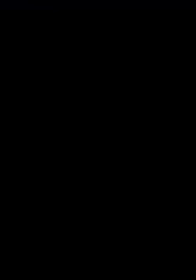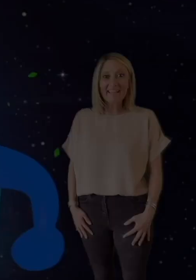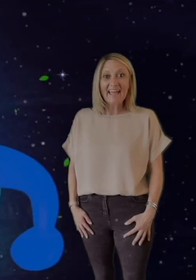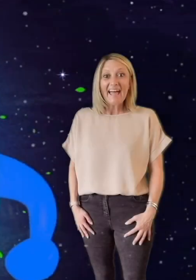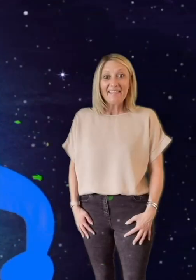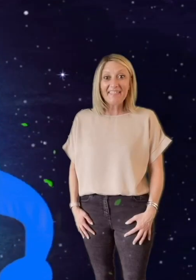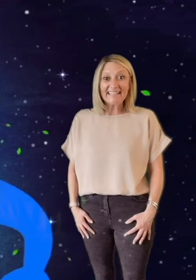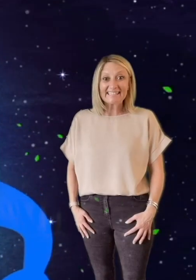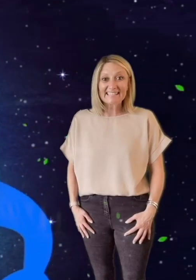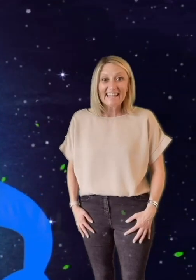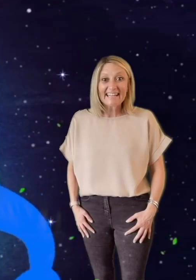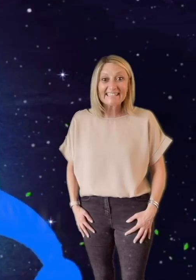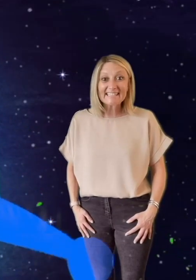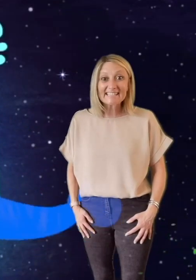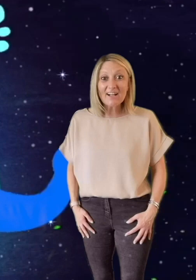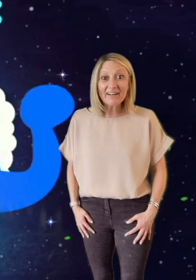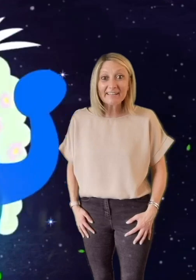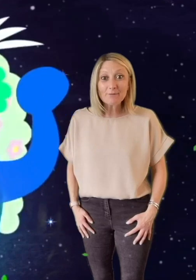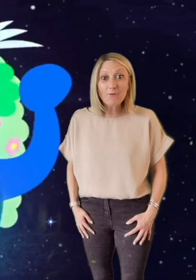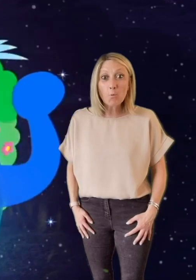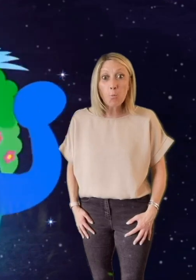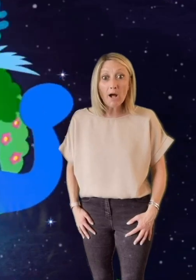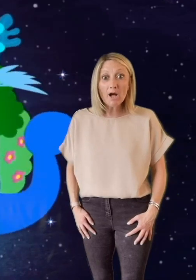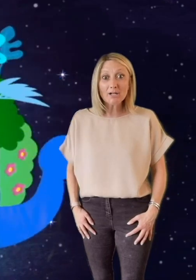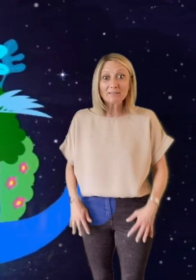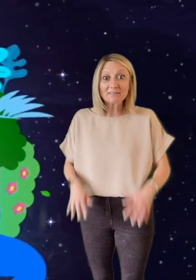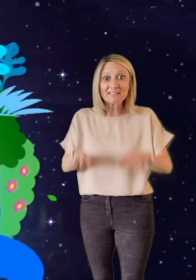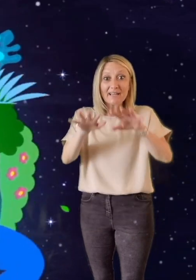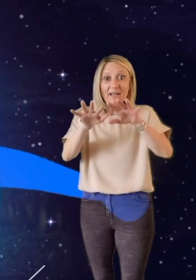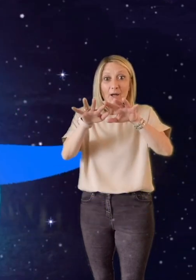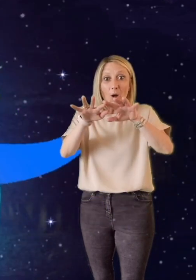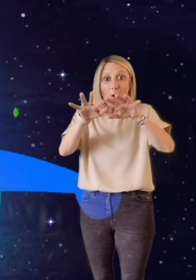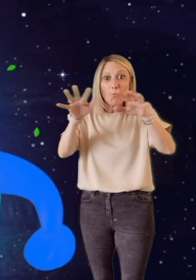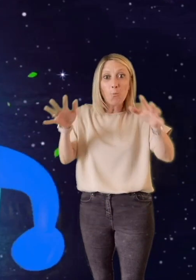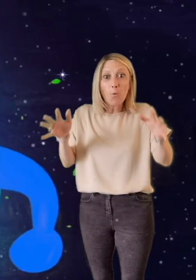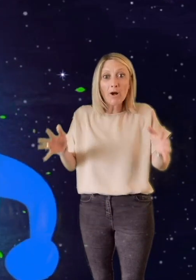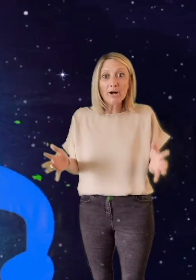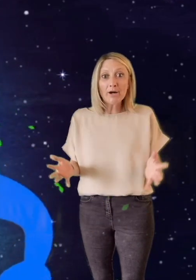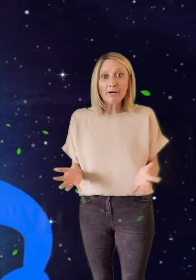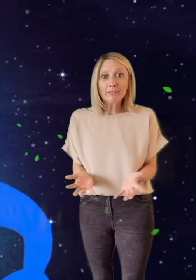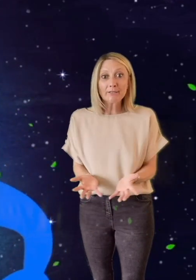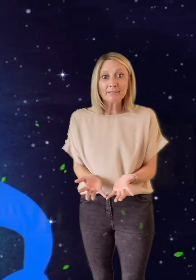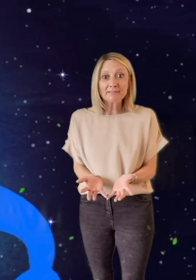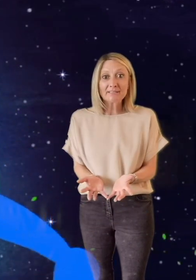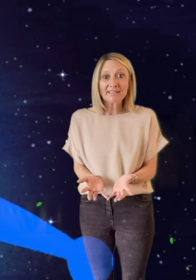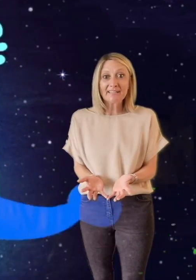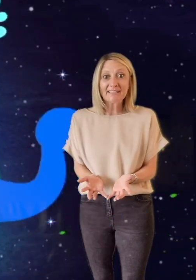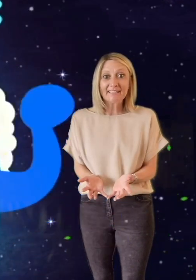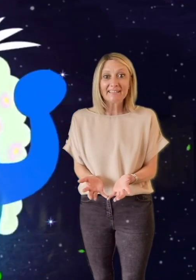this is the sign for world world